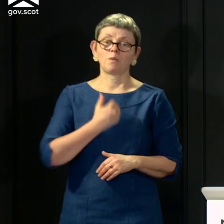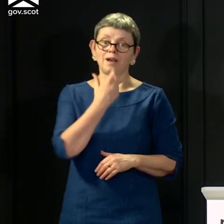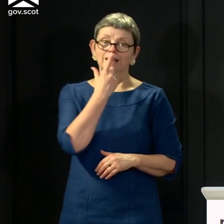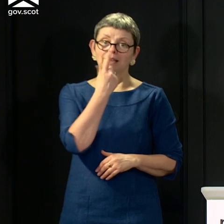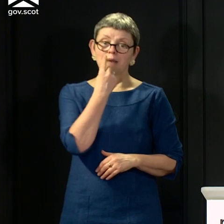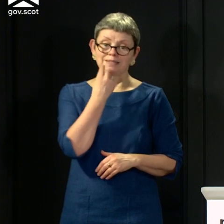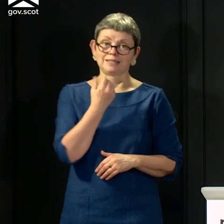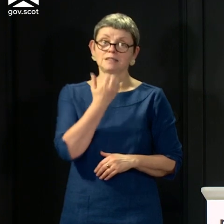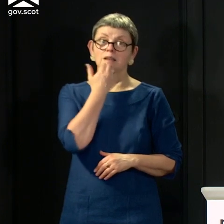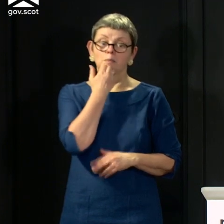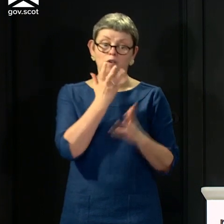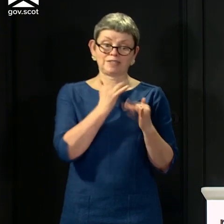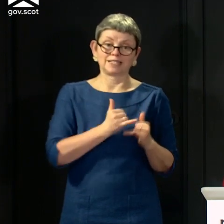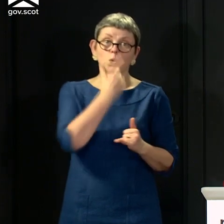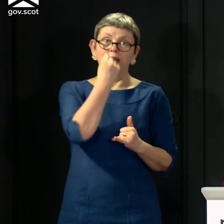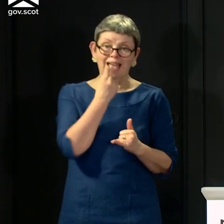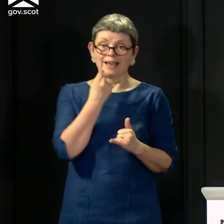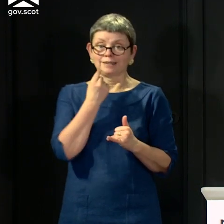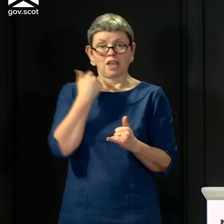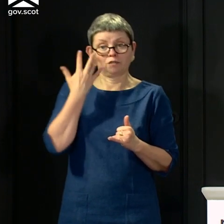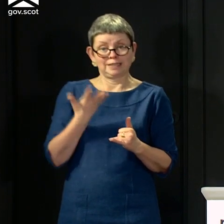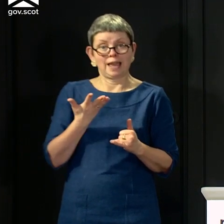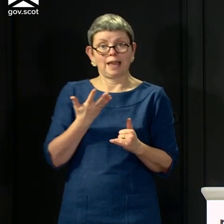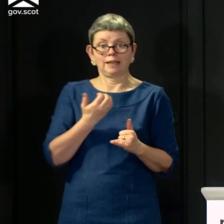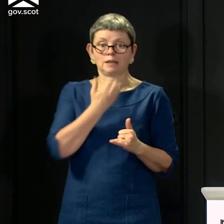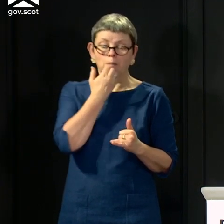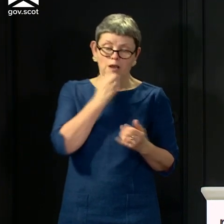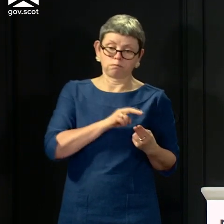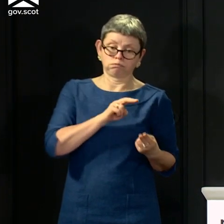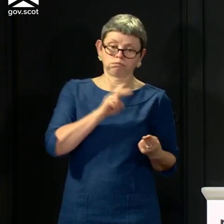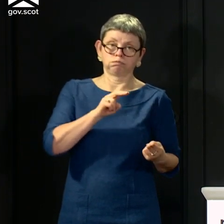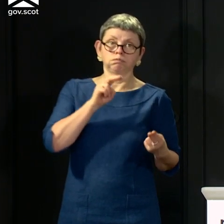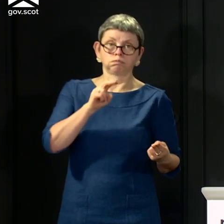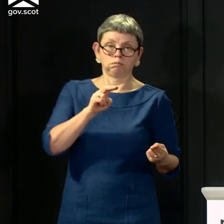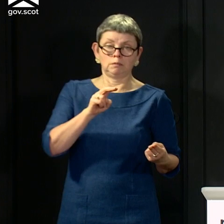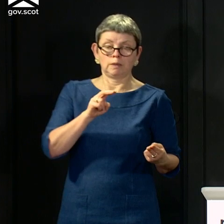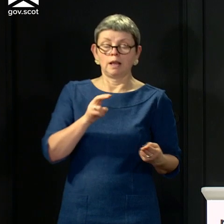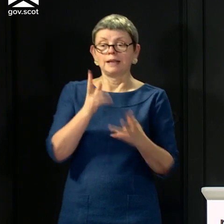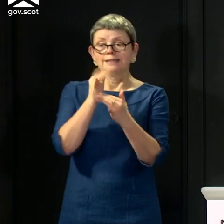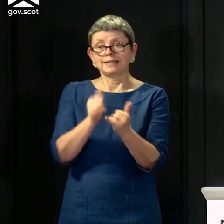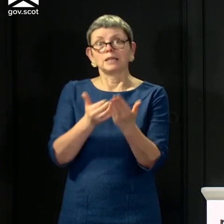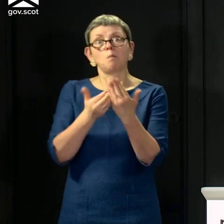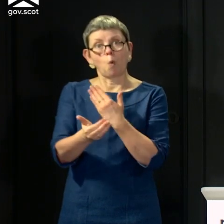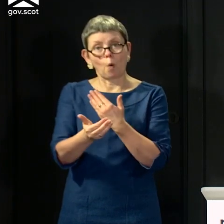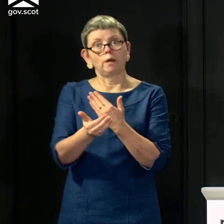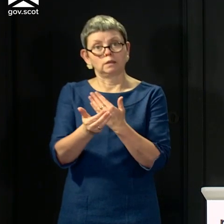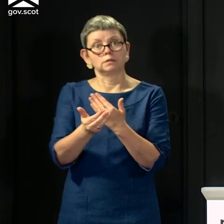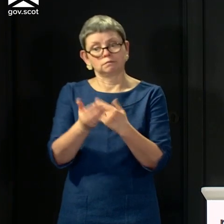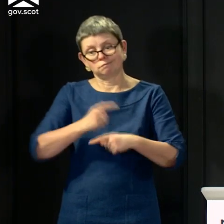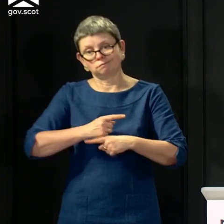testing and we have been expanding testing as that capacity has built and that's what we will continue to do.